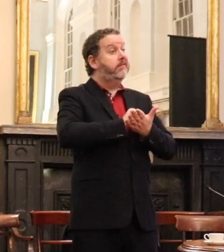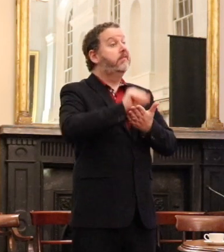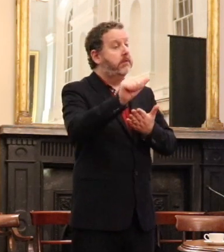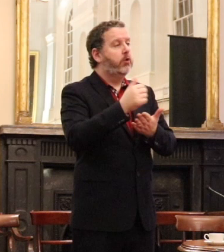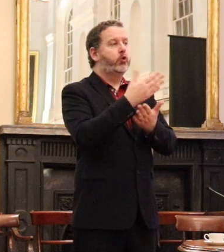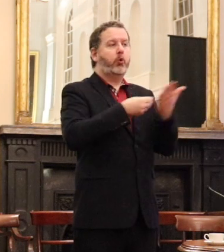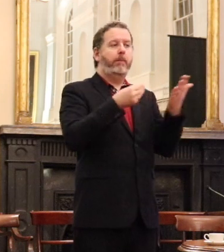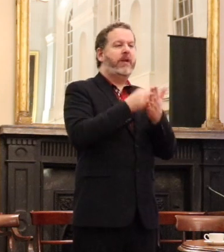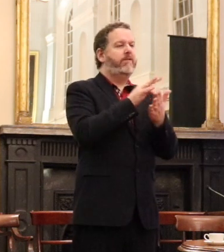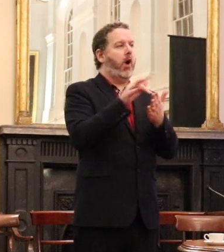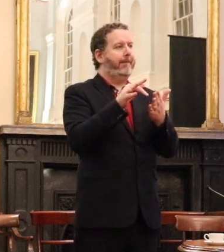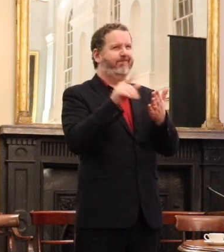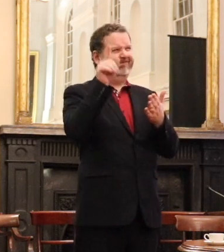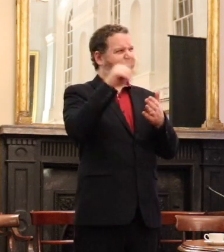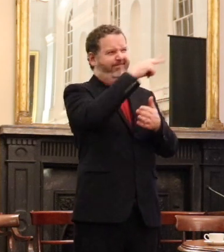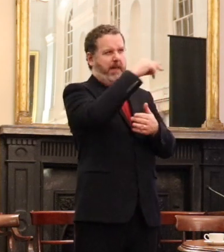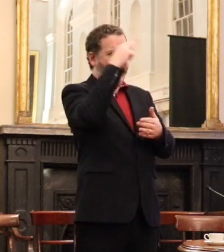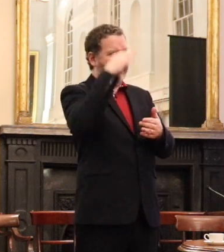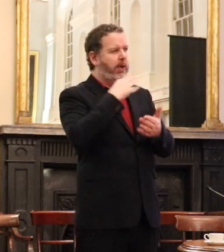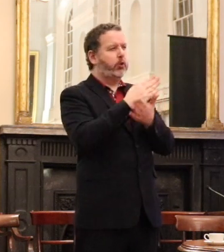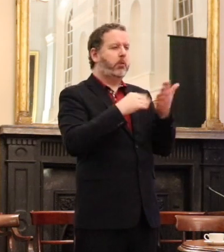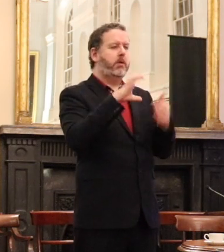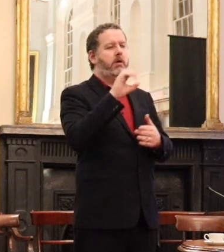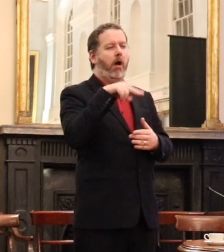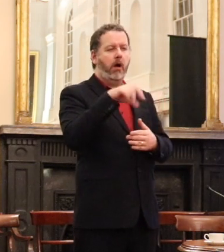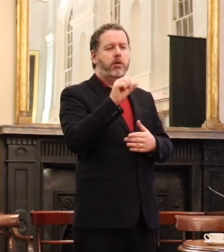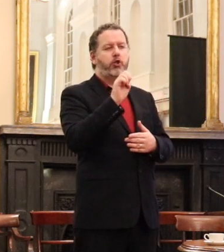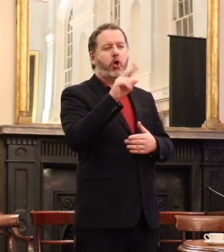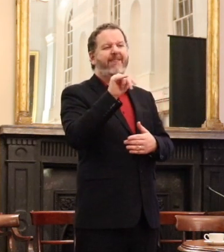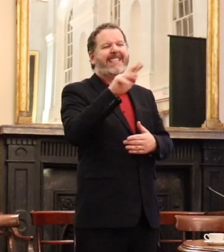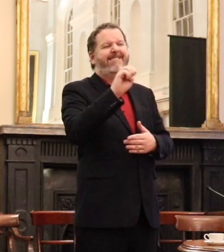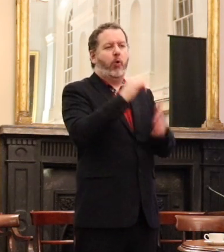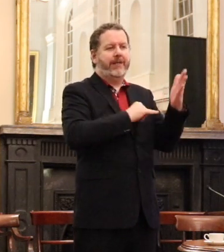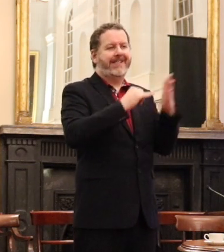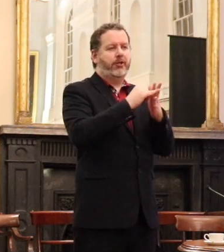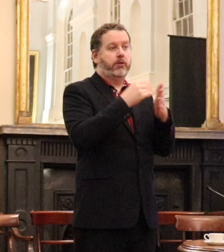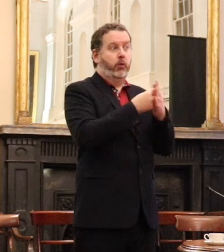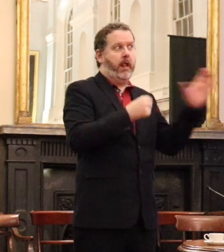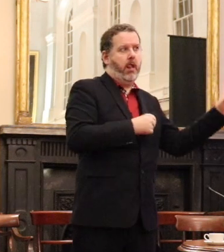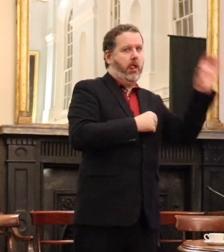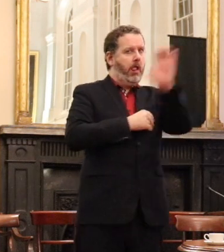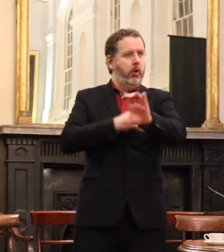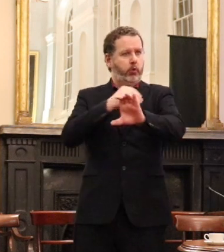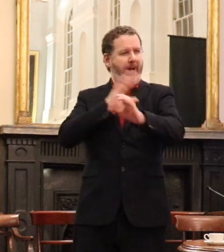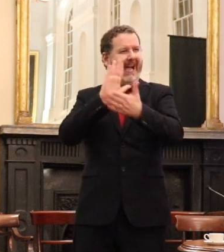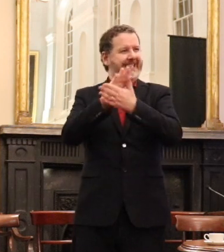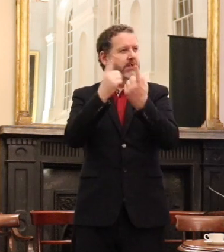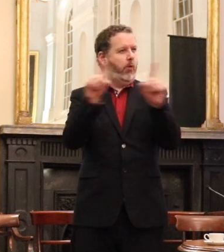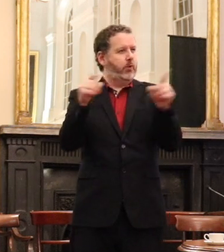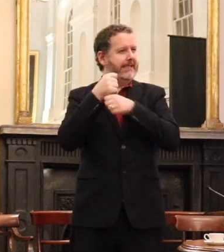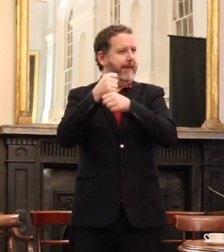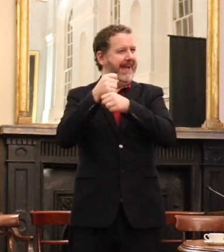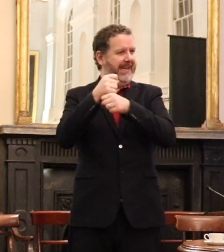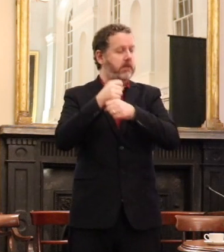conservative organisations from the United States into the anti-divorce campaign and Michael Loonan was starting